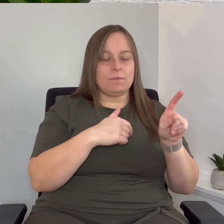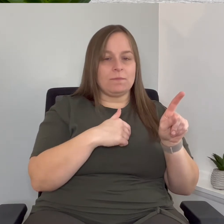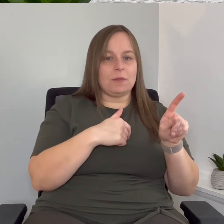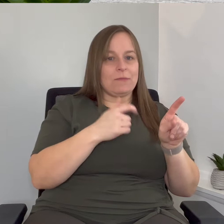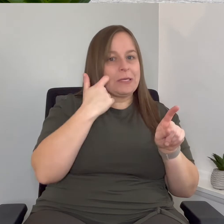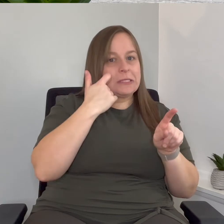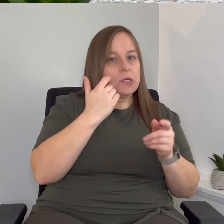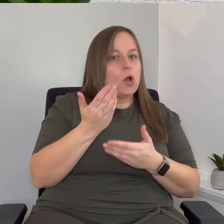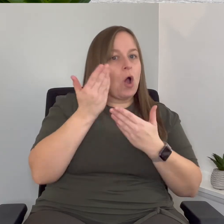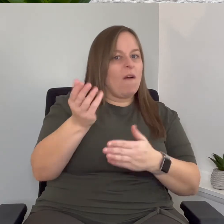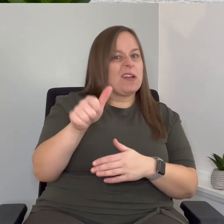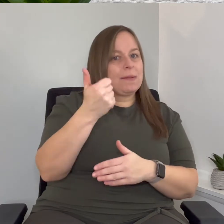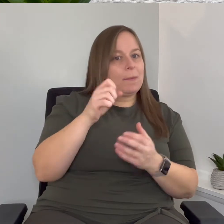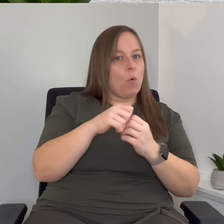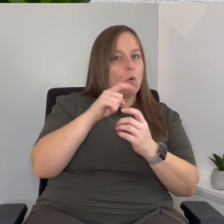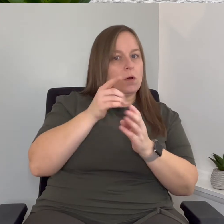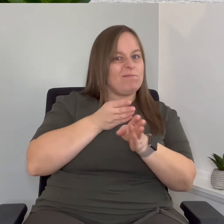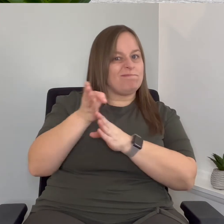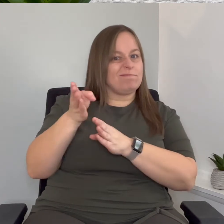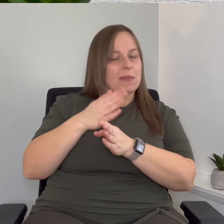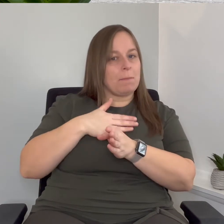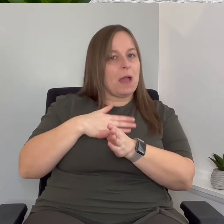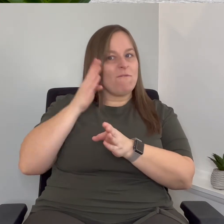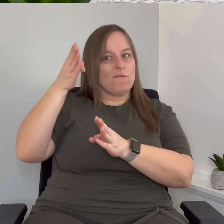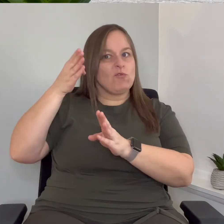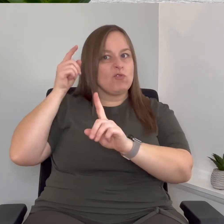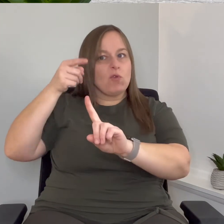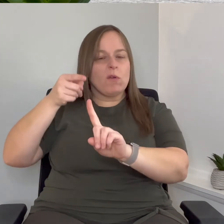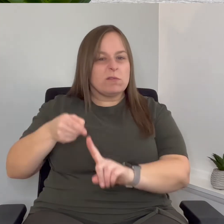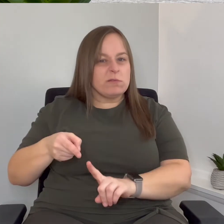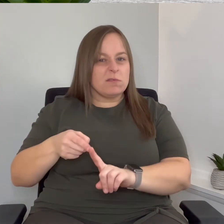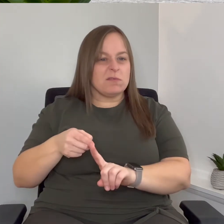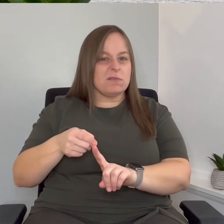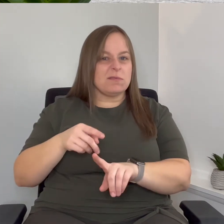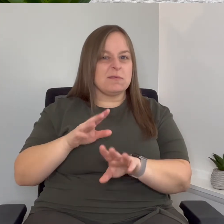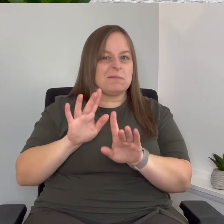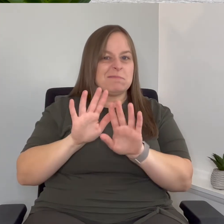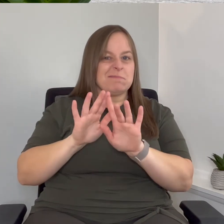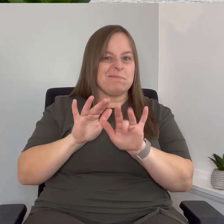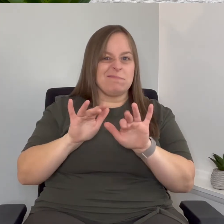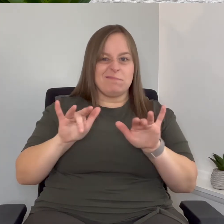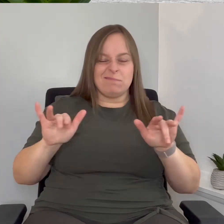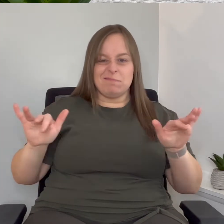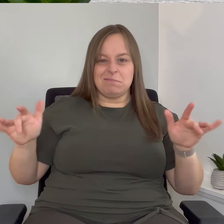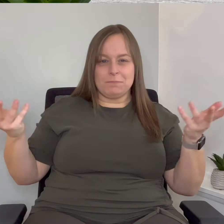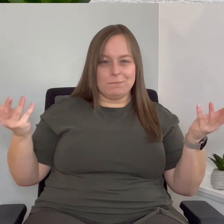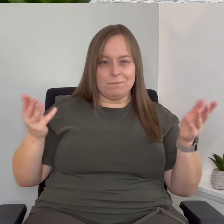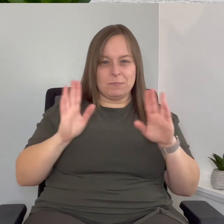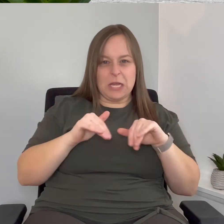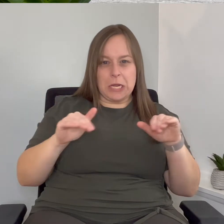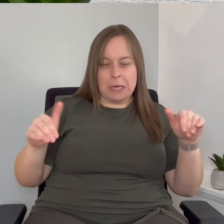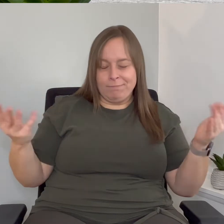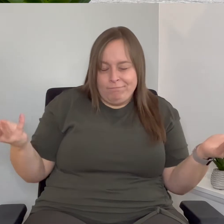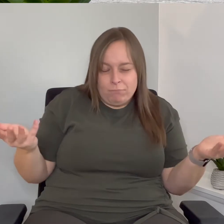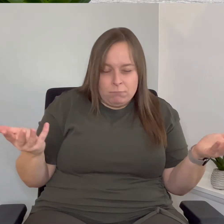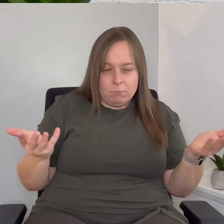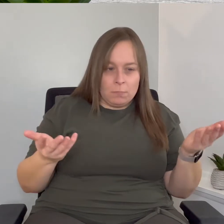recently been offered something that's more in line with my future goals and um yada yada and